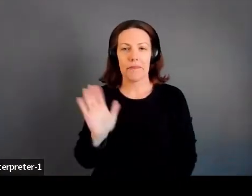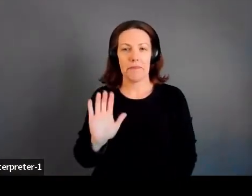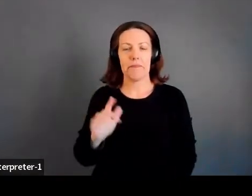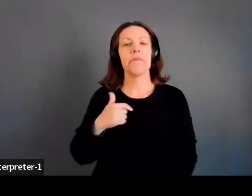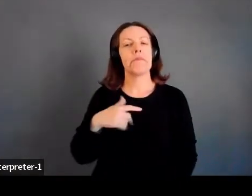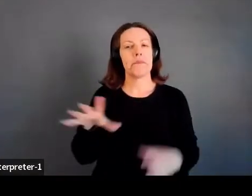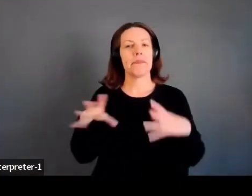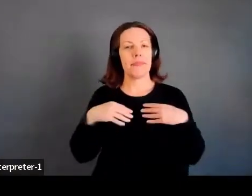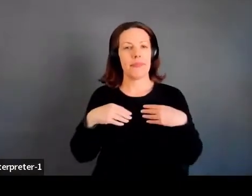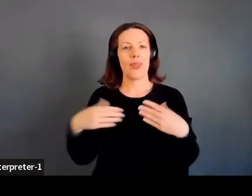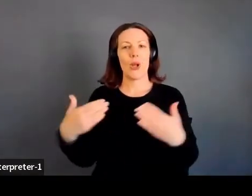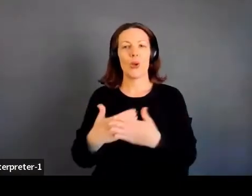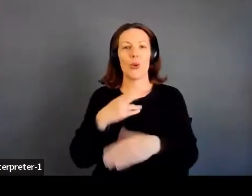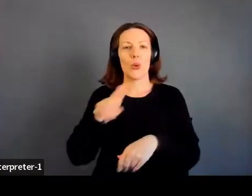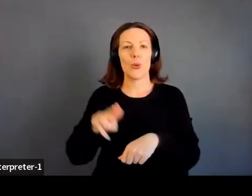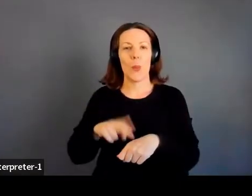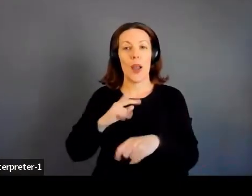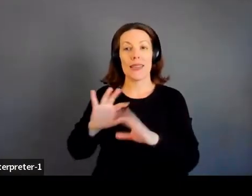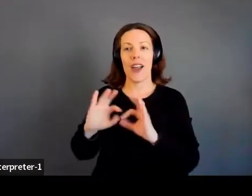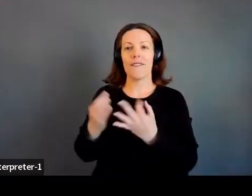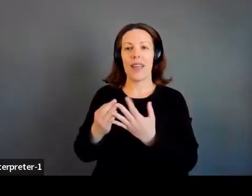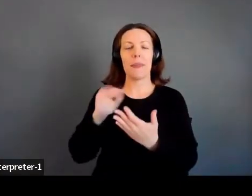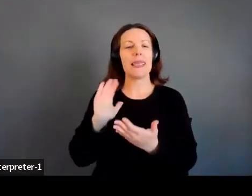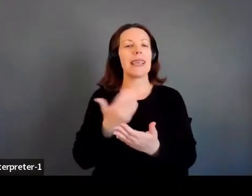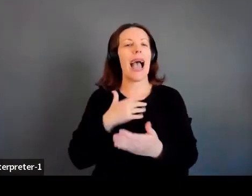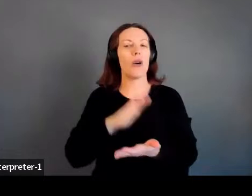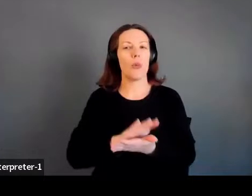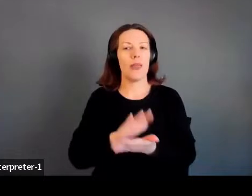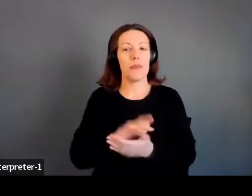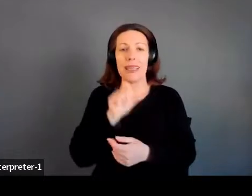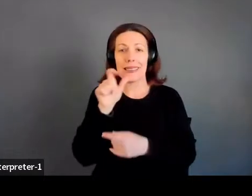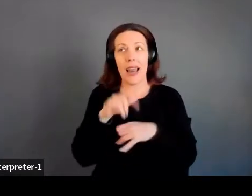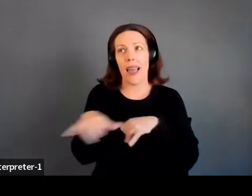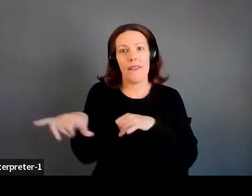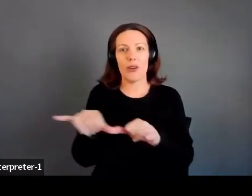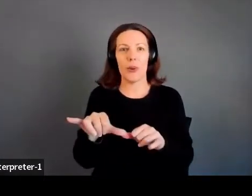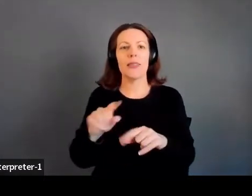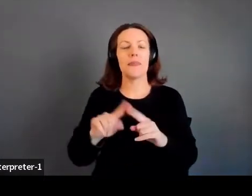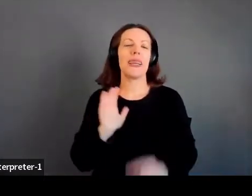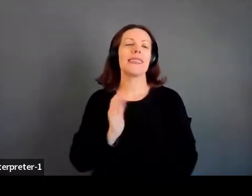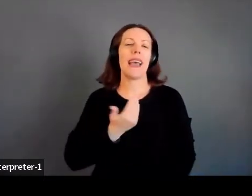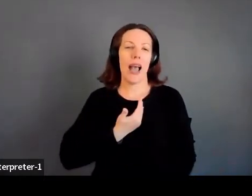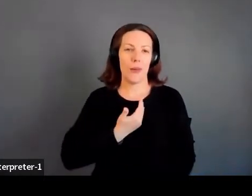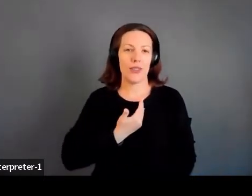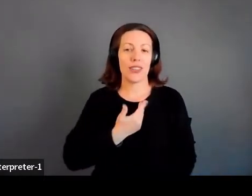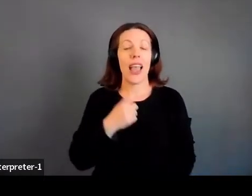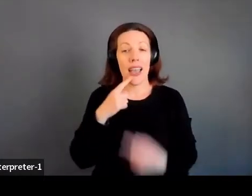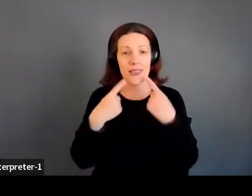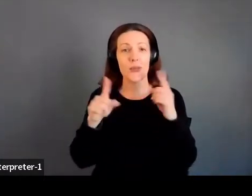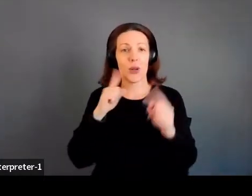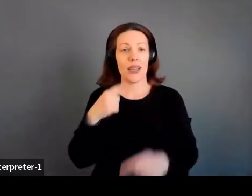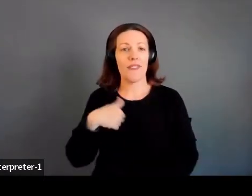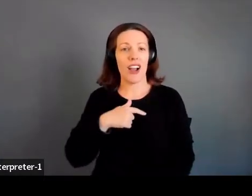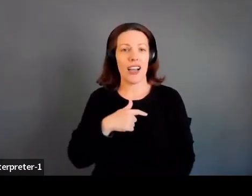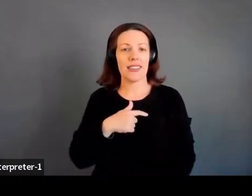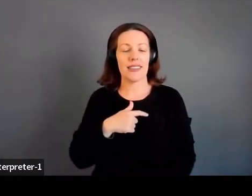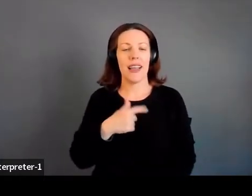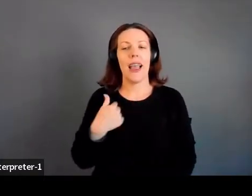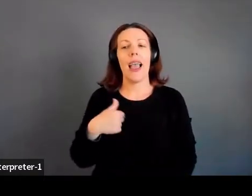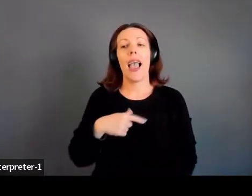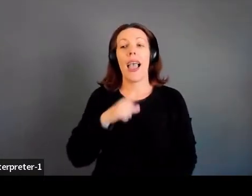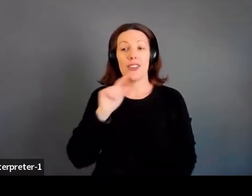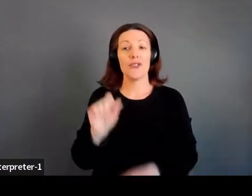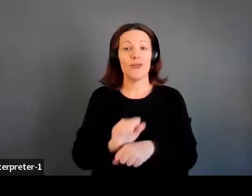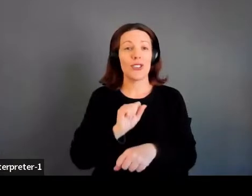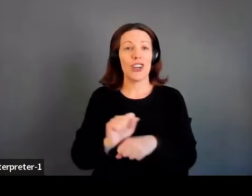our new normal as a family. This is our rhythm. It's not everyone's rhythm, but it's ours. And it's working for us. And, you know, sure